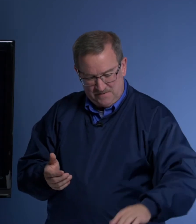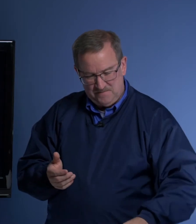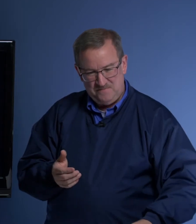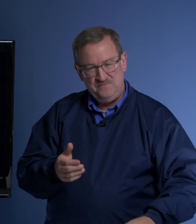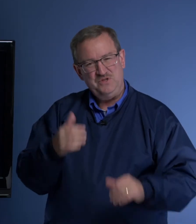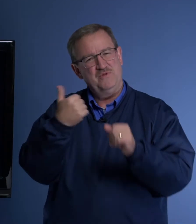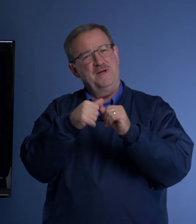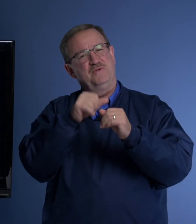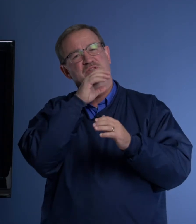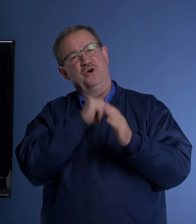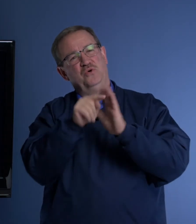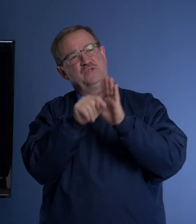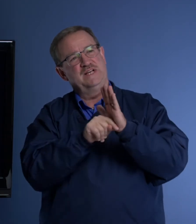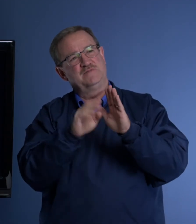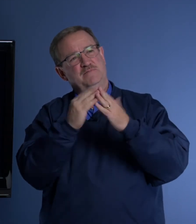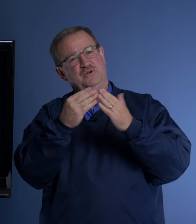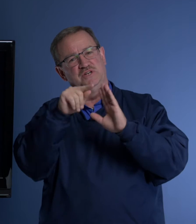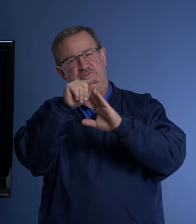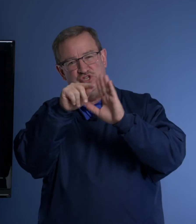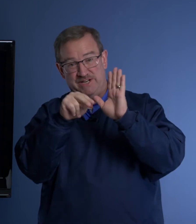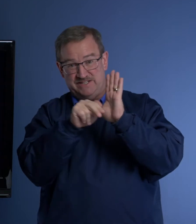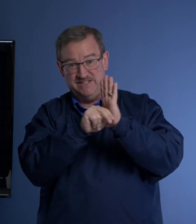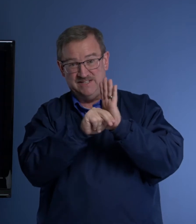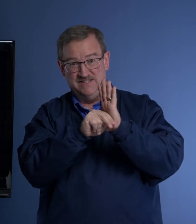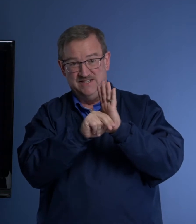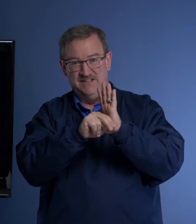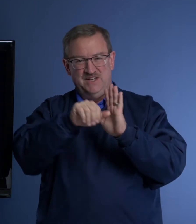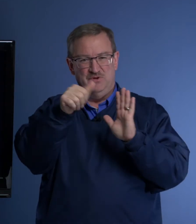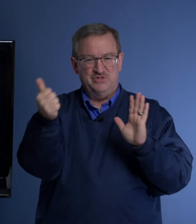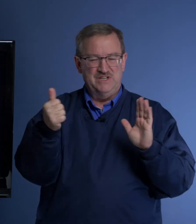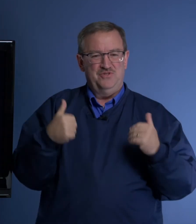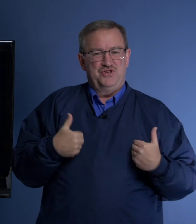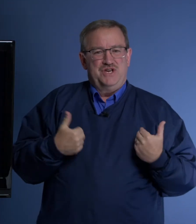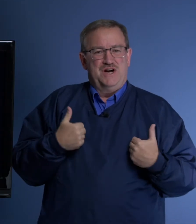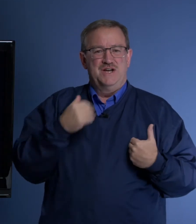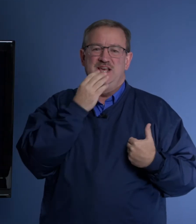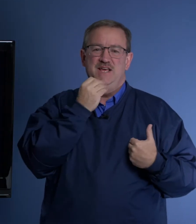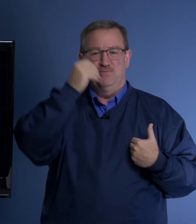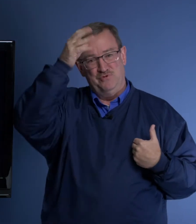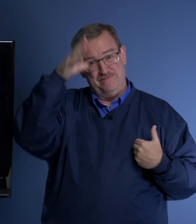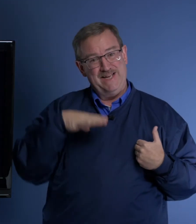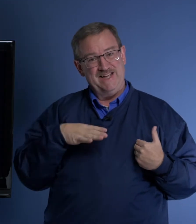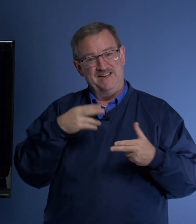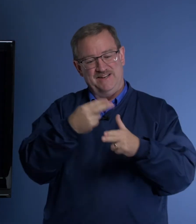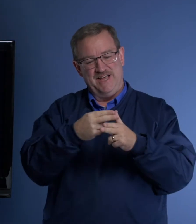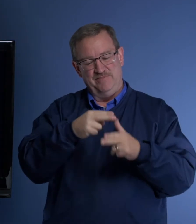Do you remember in the Old Testament book of Genesis, there was another young Hebrew man named